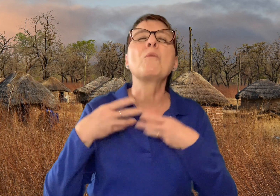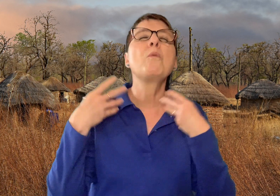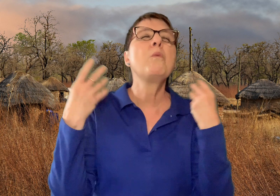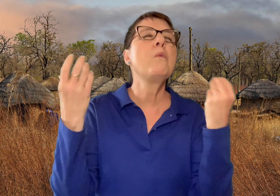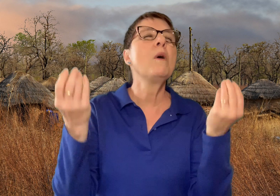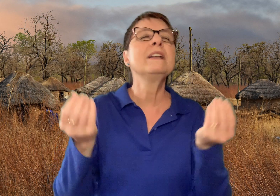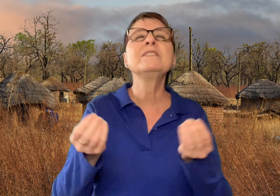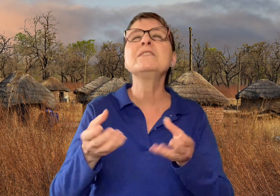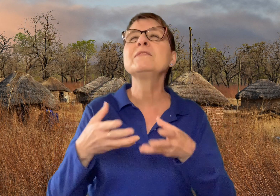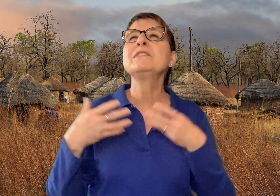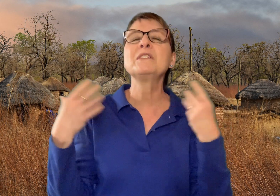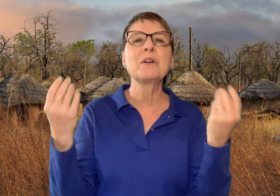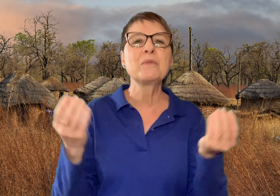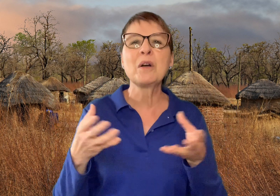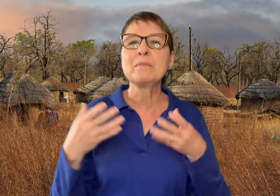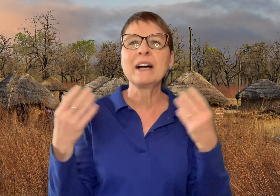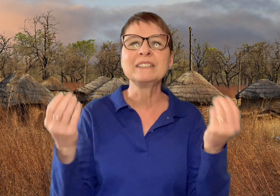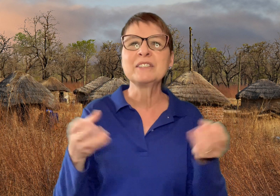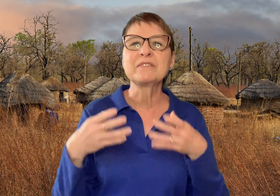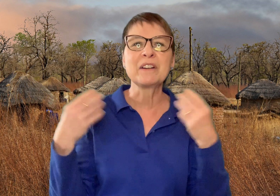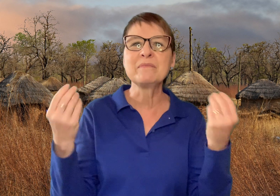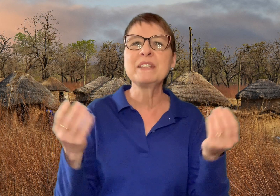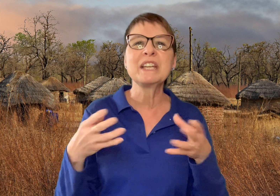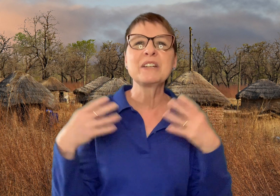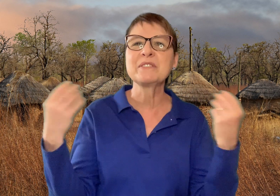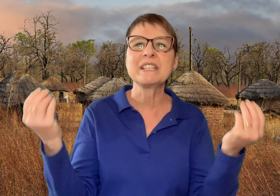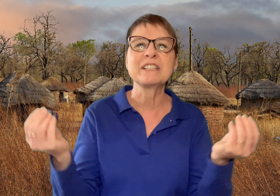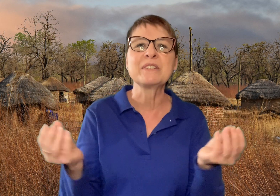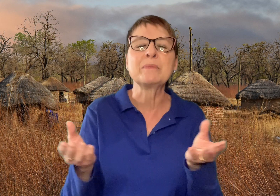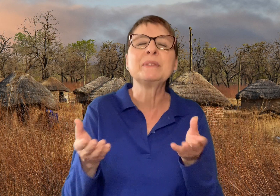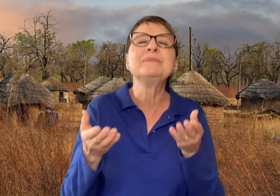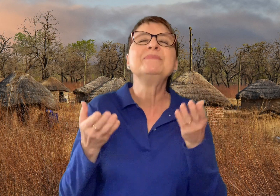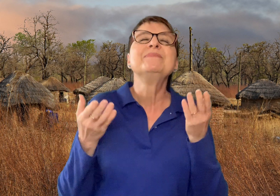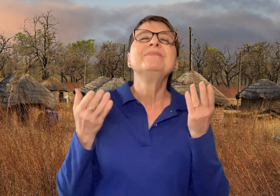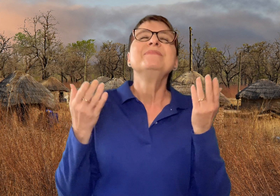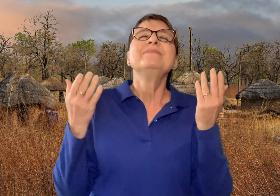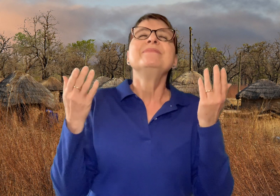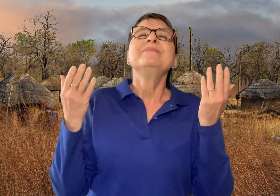wonderful aroma from the goosey soup. Freeze!